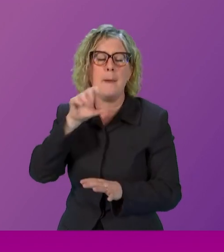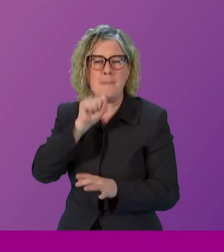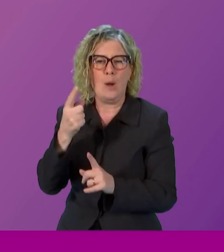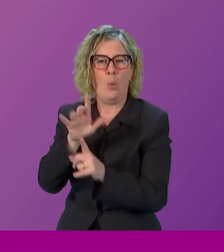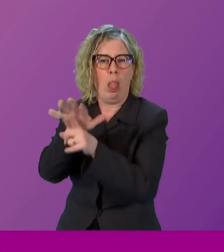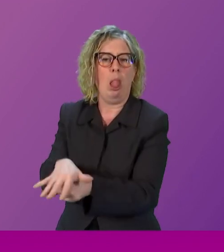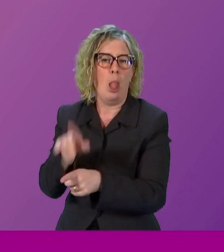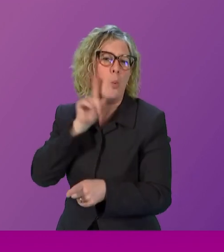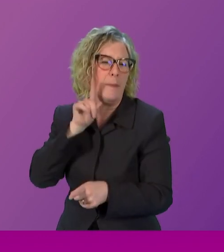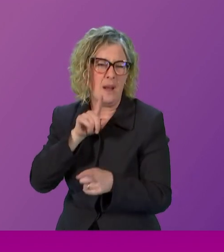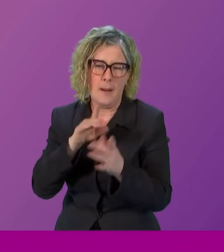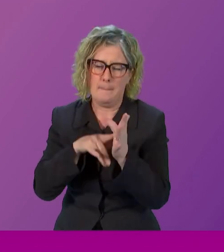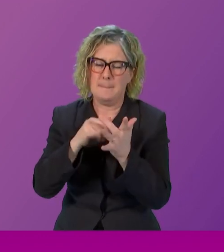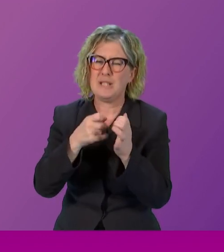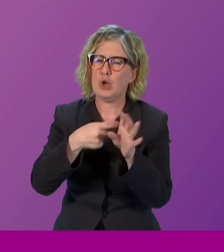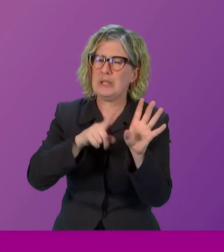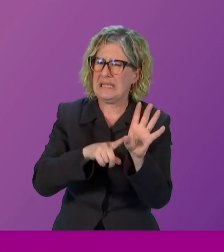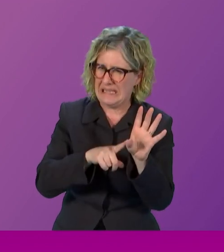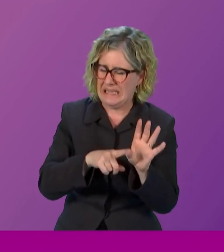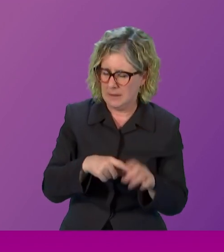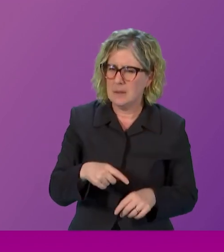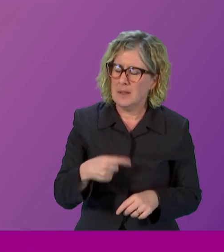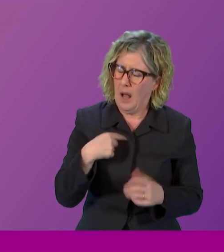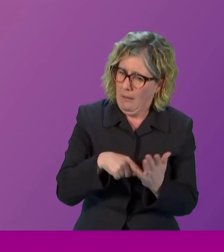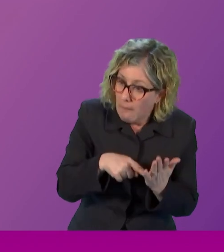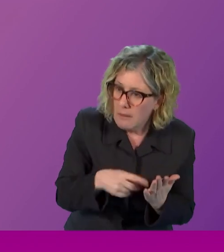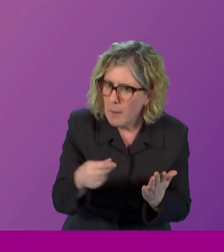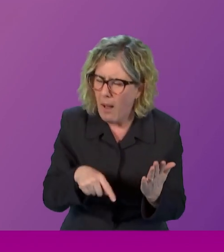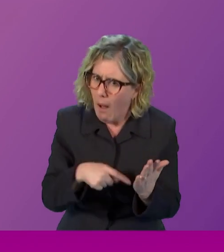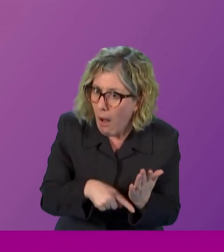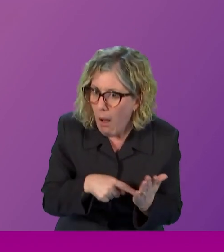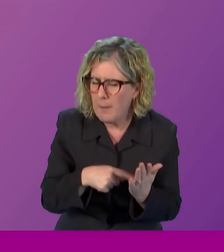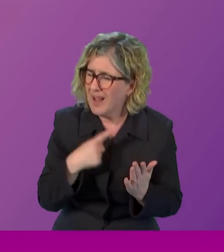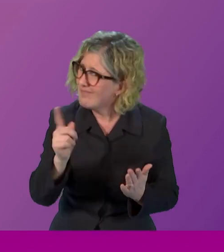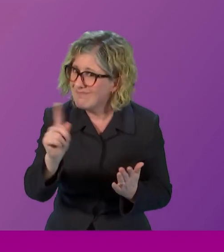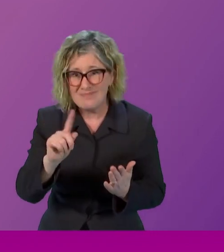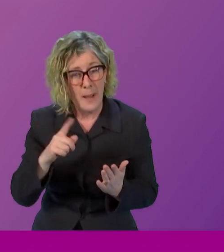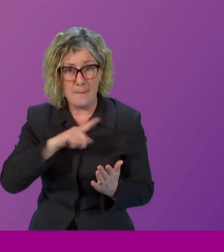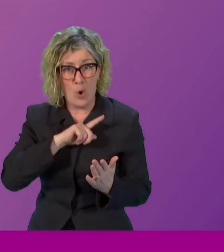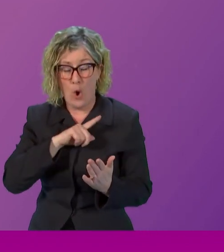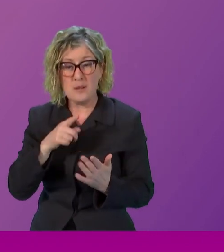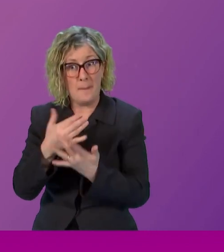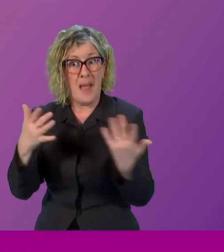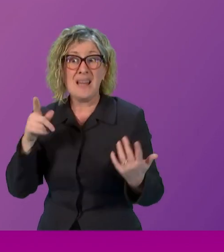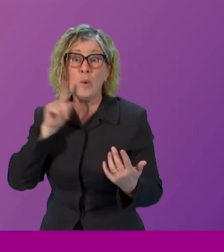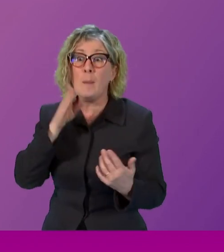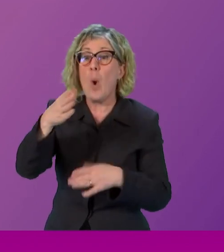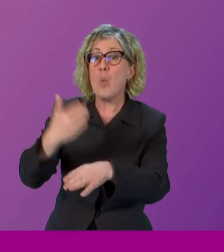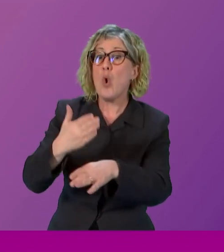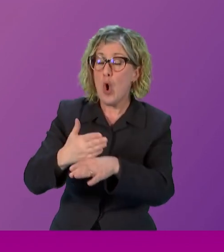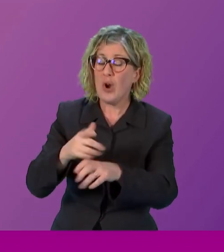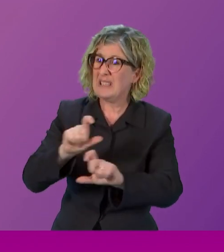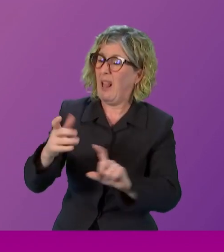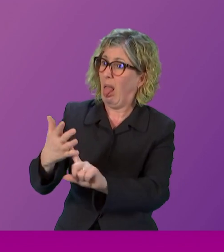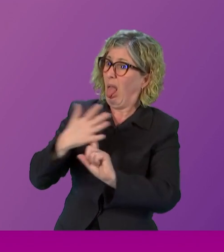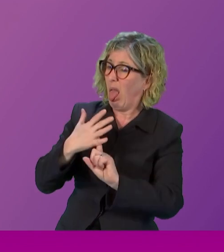about the economy but when you take a step back from it it's not surprising for as long as women face sexism and misogyny abuse and harassment